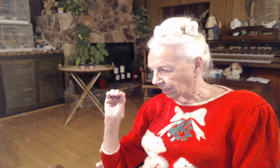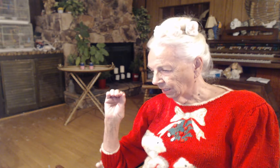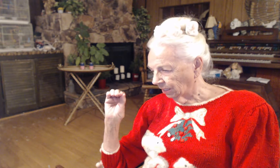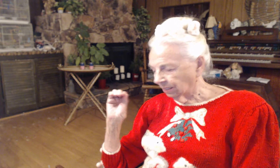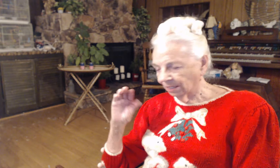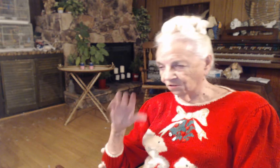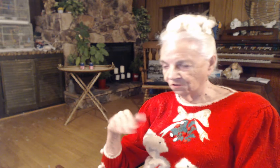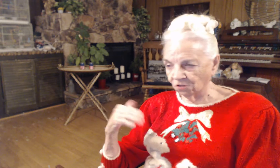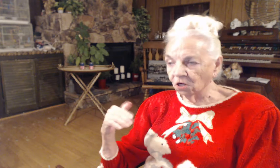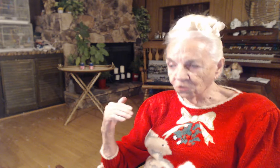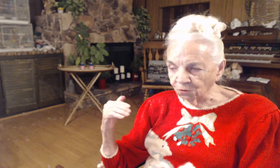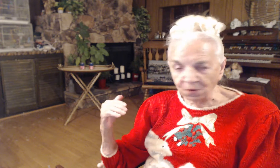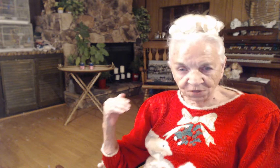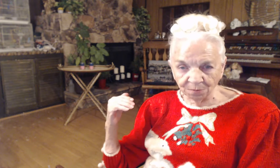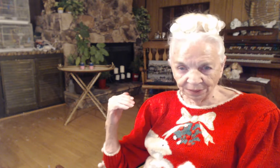it's culture with some people.